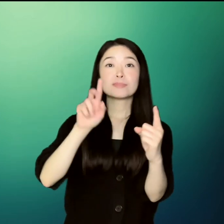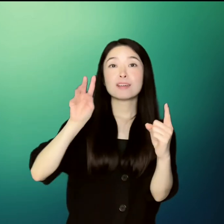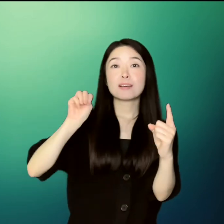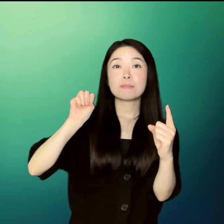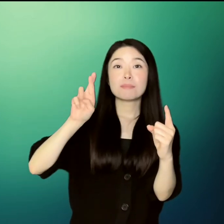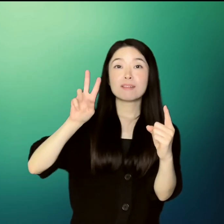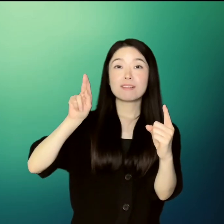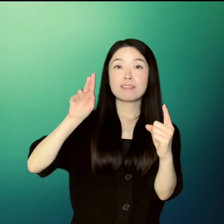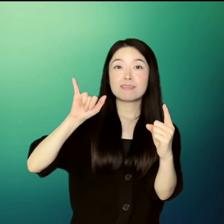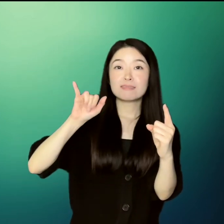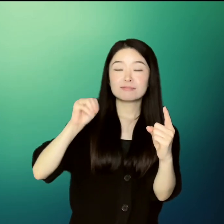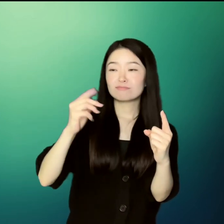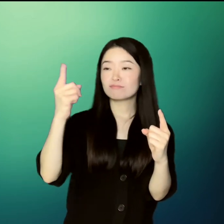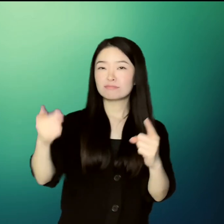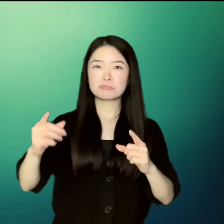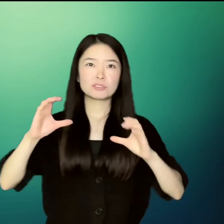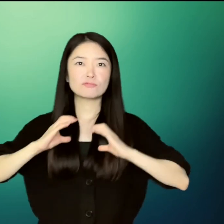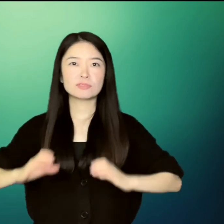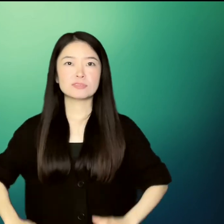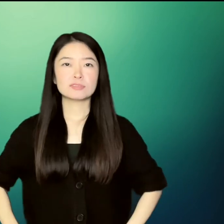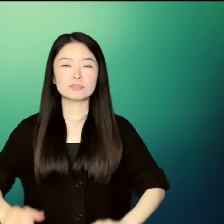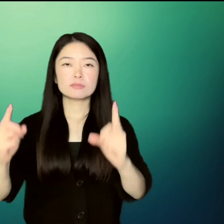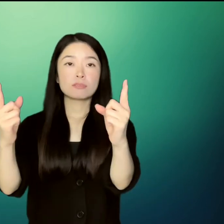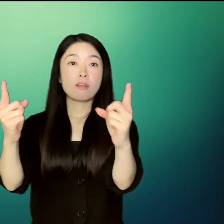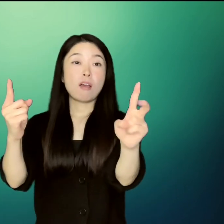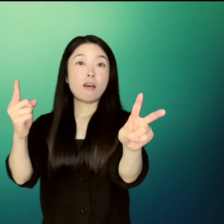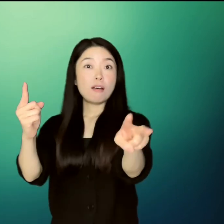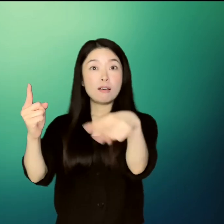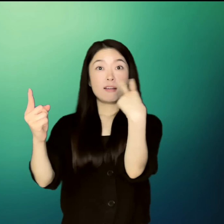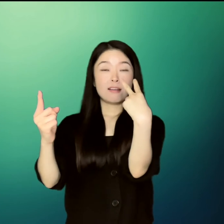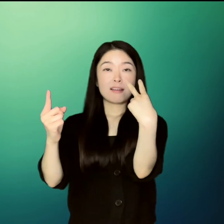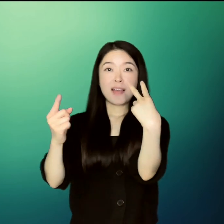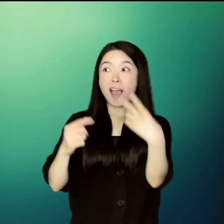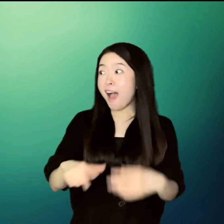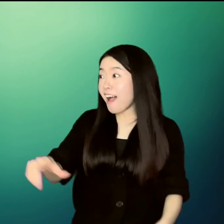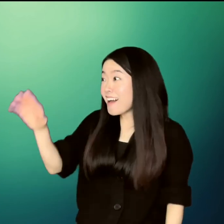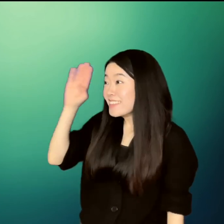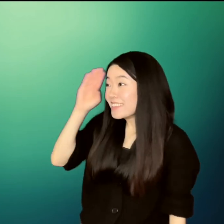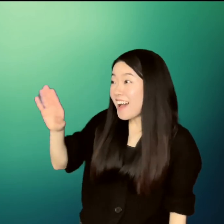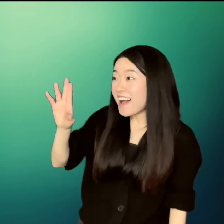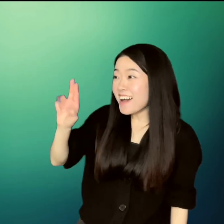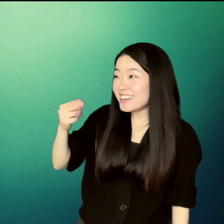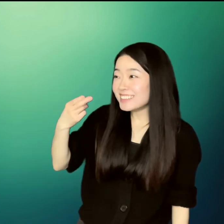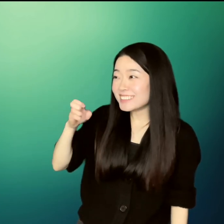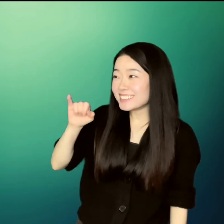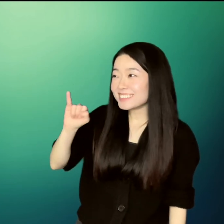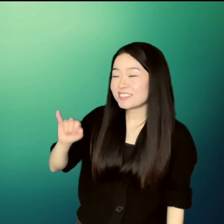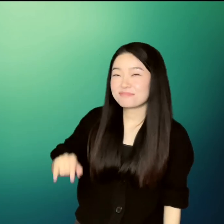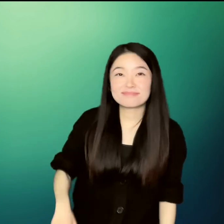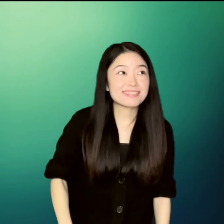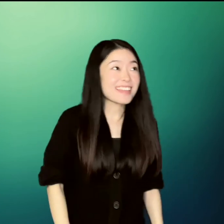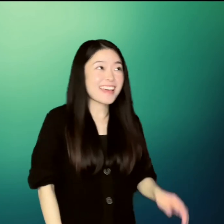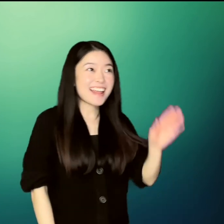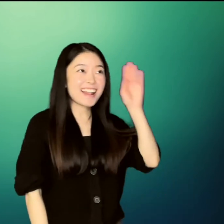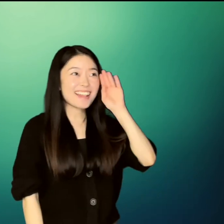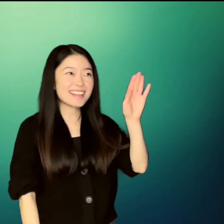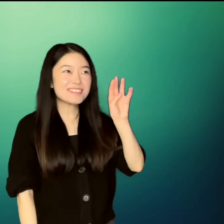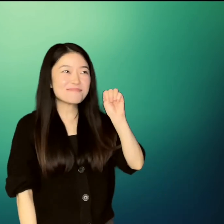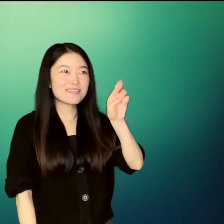Mr. Kim was helping the customer. But he looked up and greeted her. Hi, Un He. Hello, Mr.